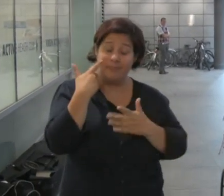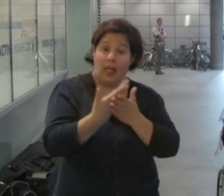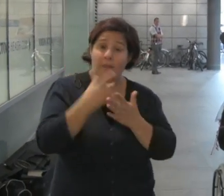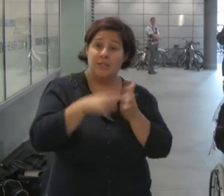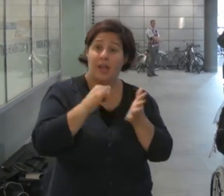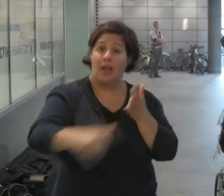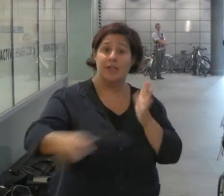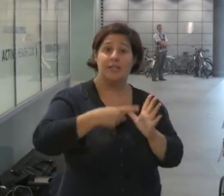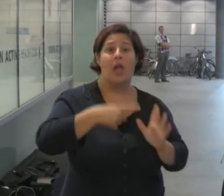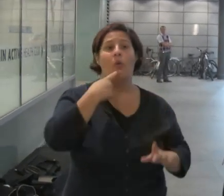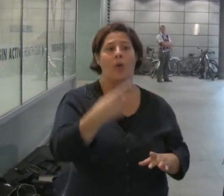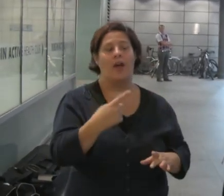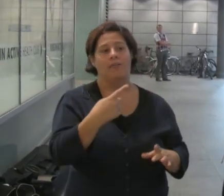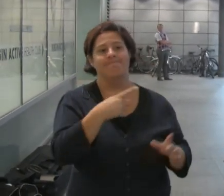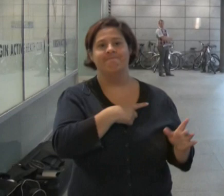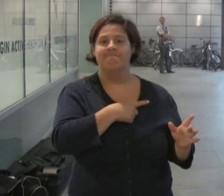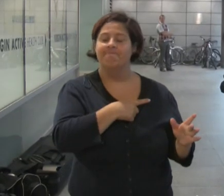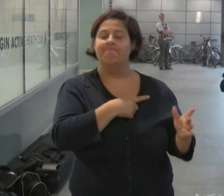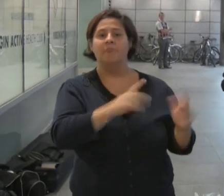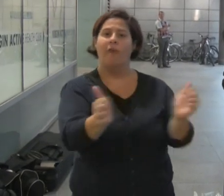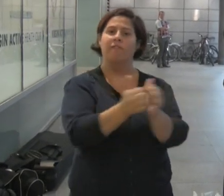allowance because she was told she was not fit for work.